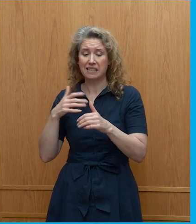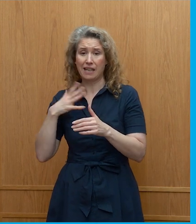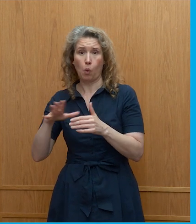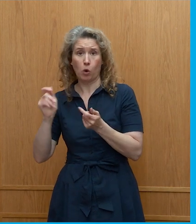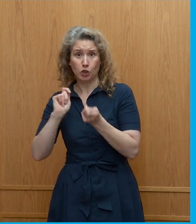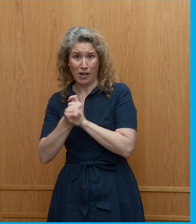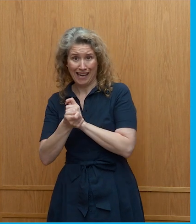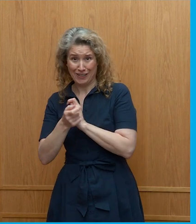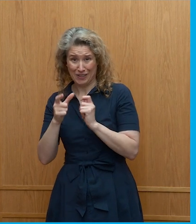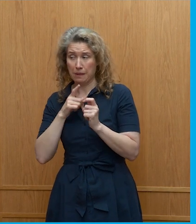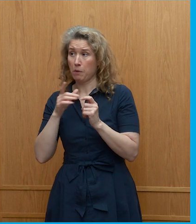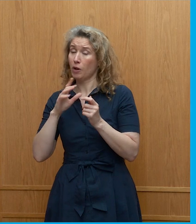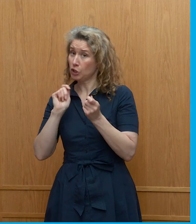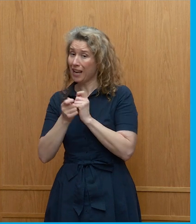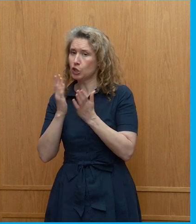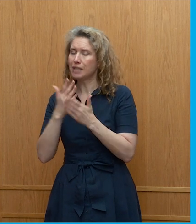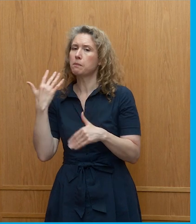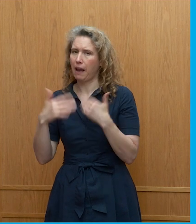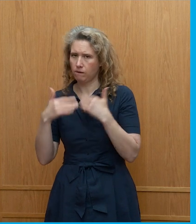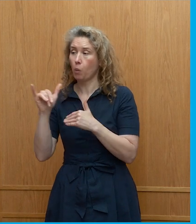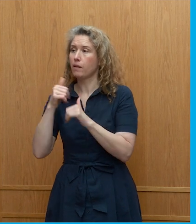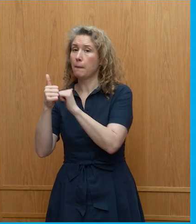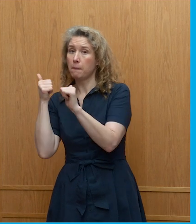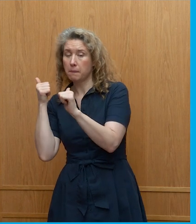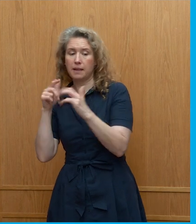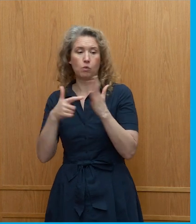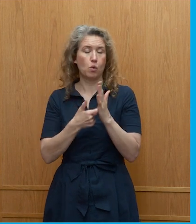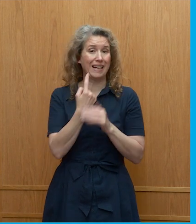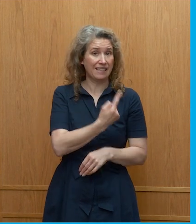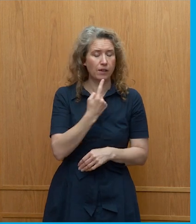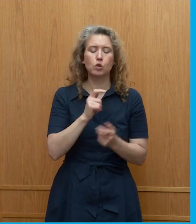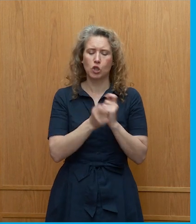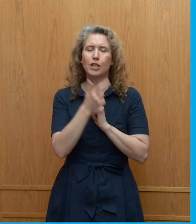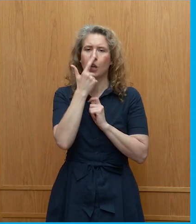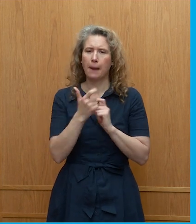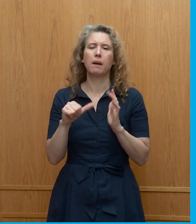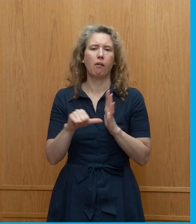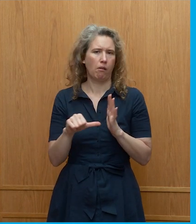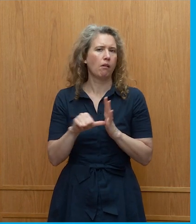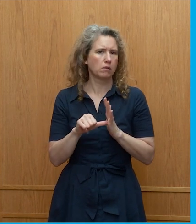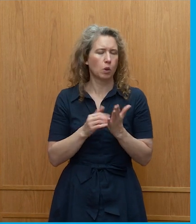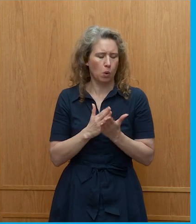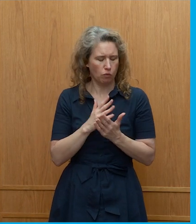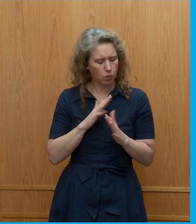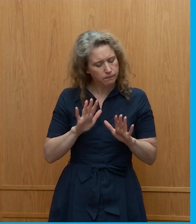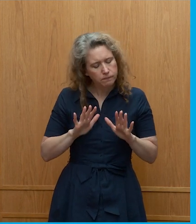because change is is painful whether you're a business or an individual it can be a difficult thing to go through